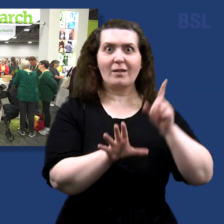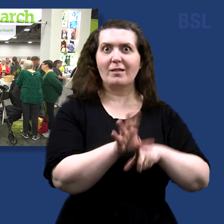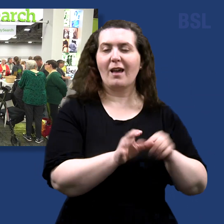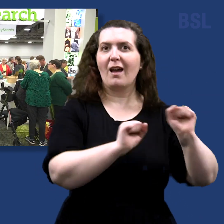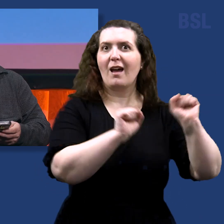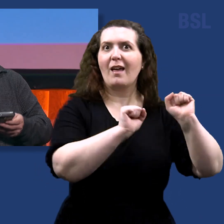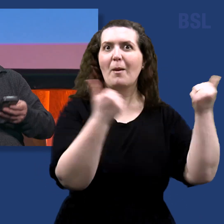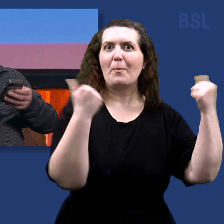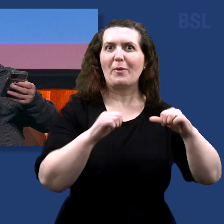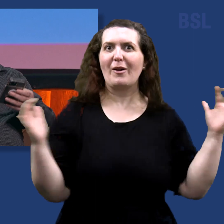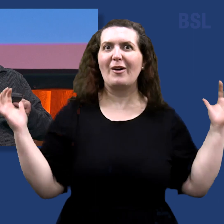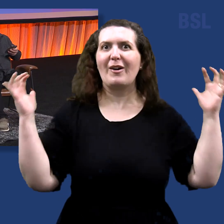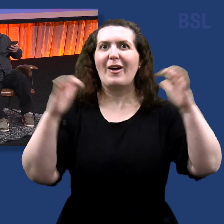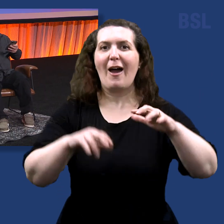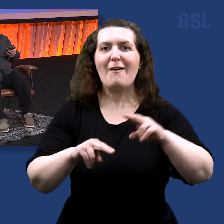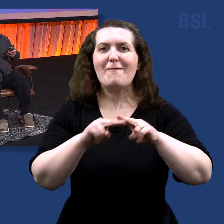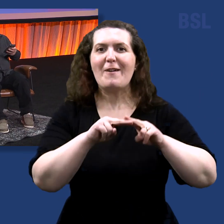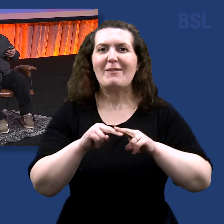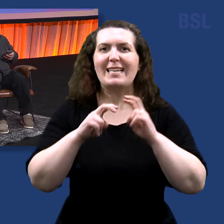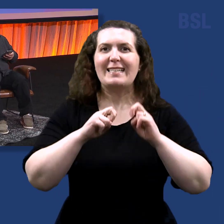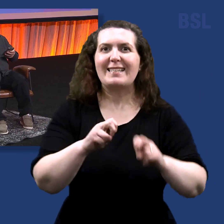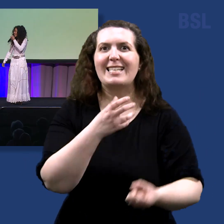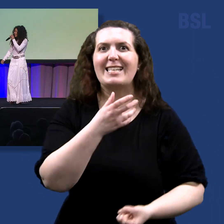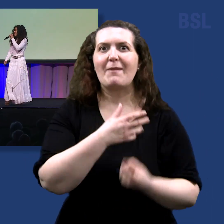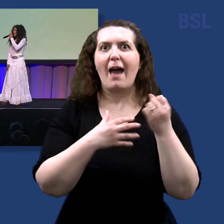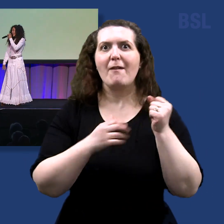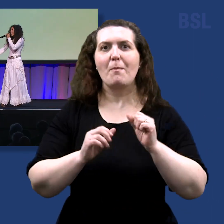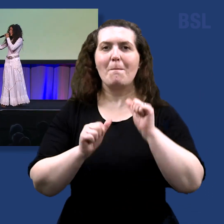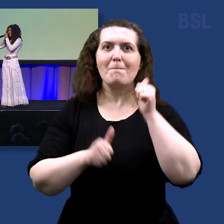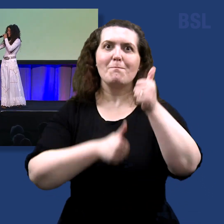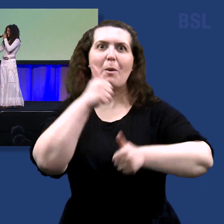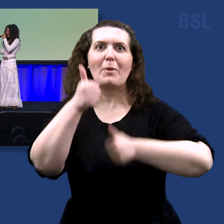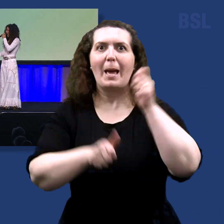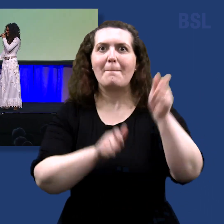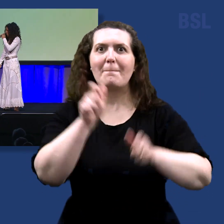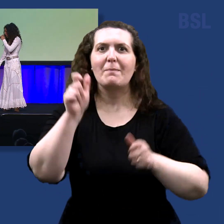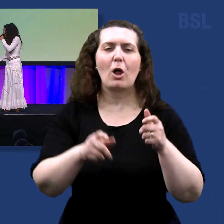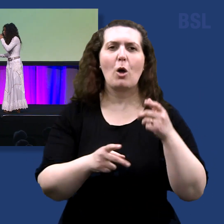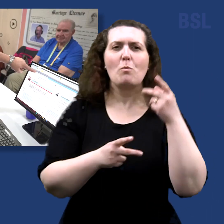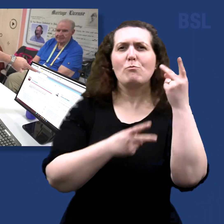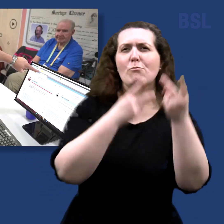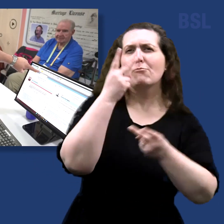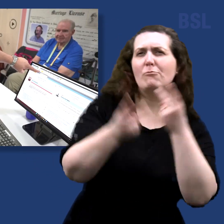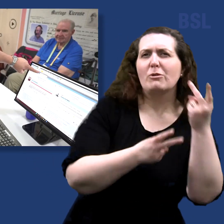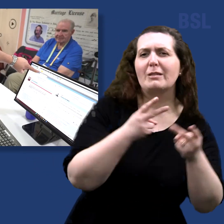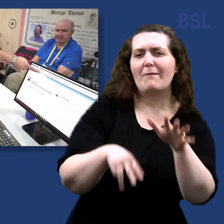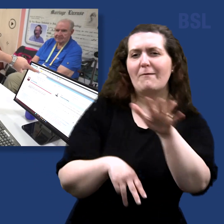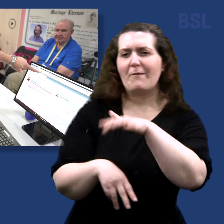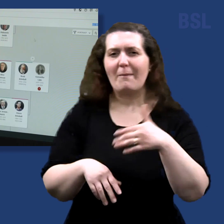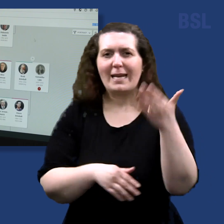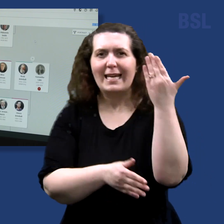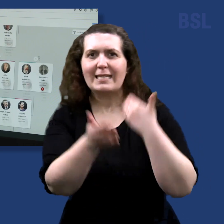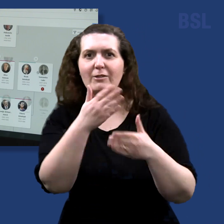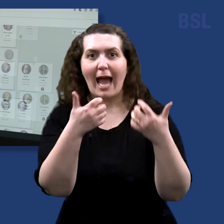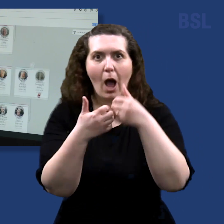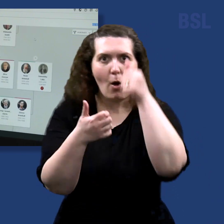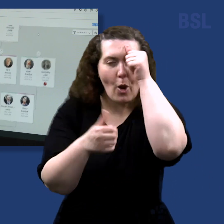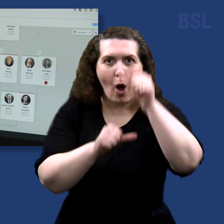event offered special celebrity guest appearances, live music, family history know-how sessions, and a family profile